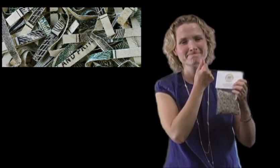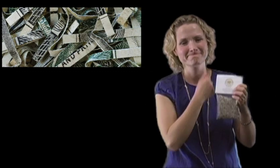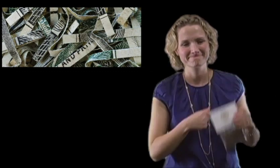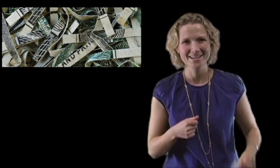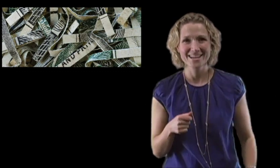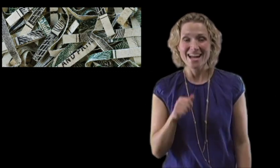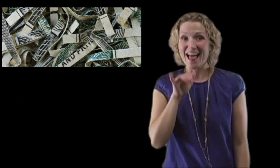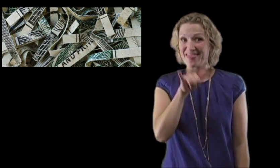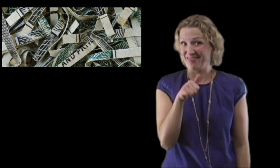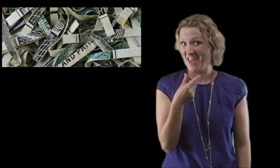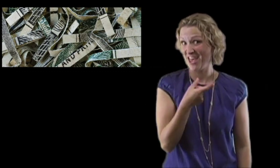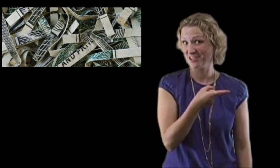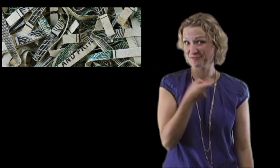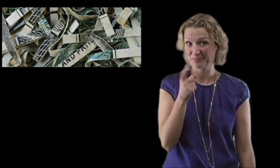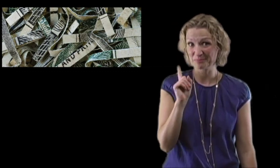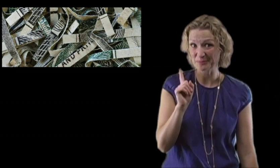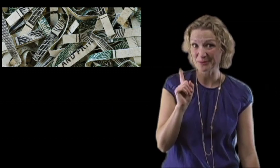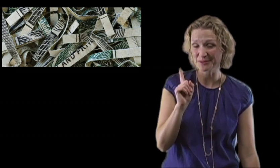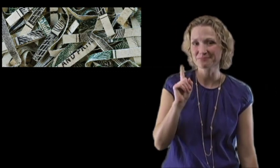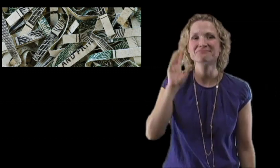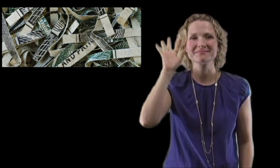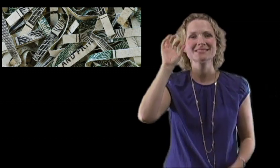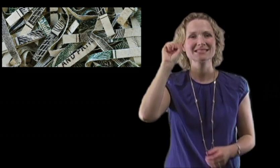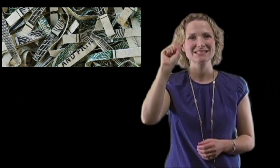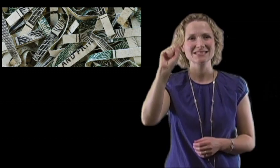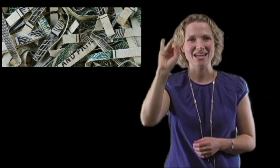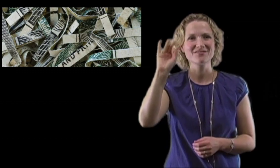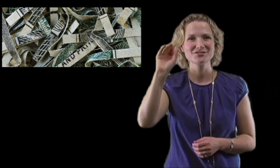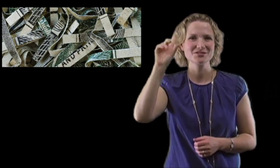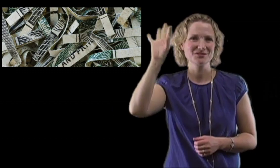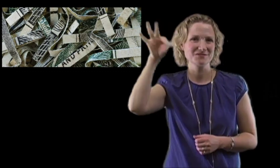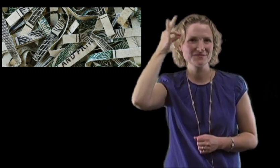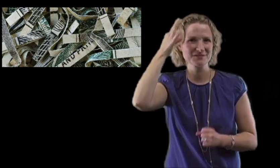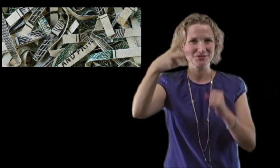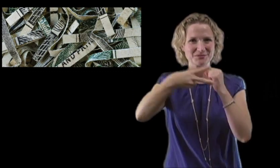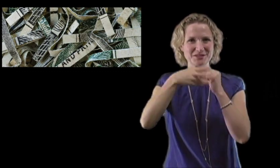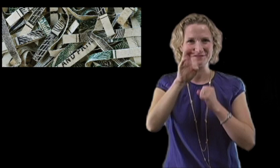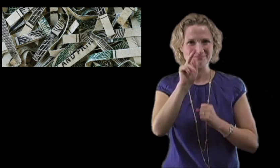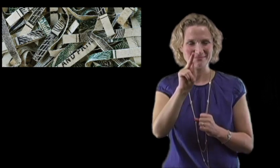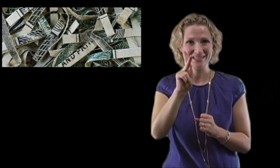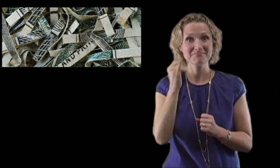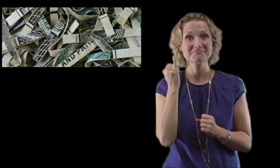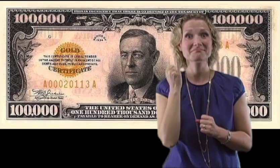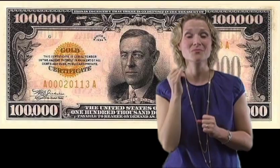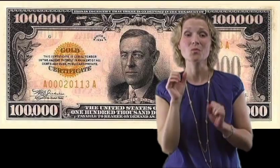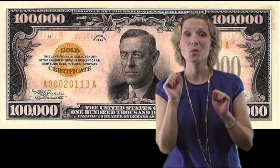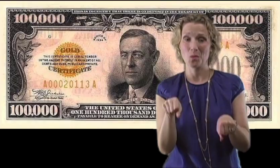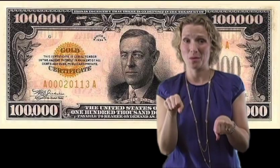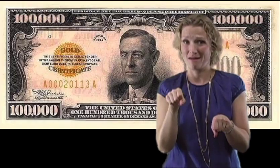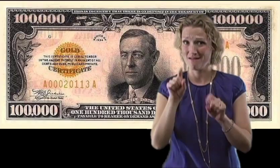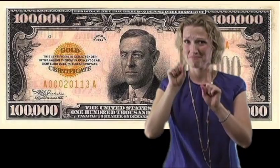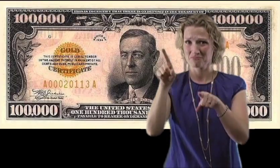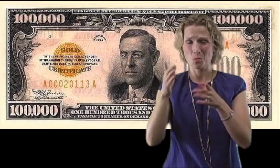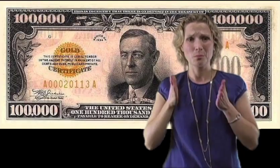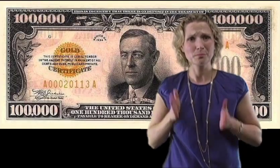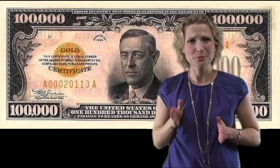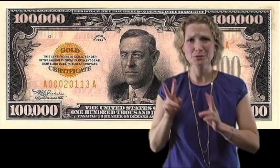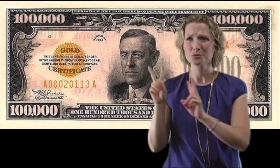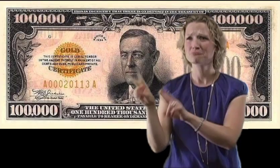shoot well where did I get this from the San Francisco Federal Reserve Bank it is possible to